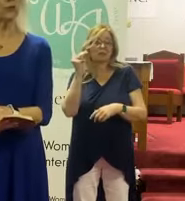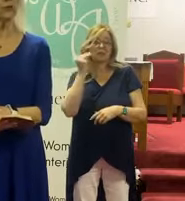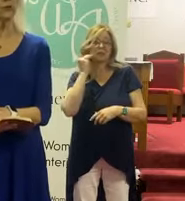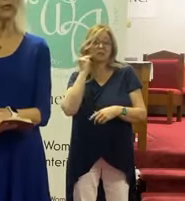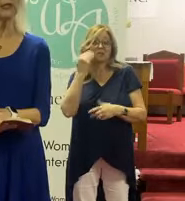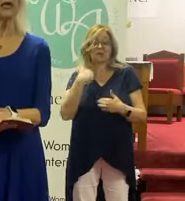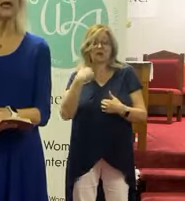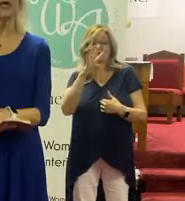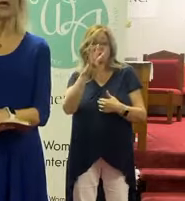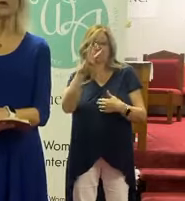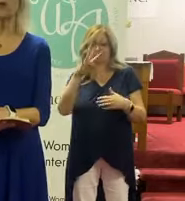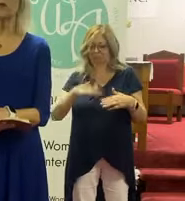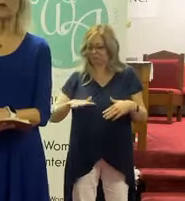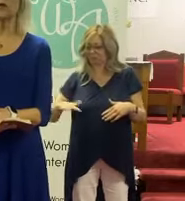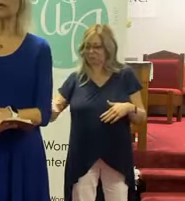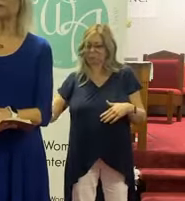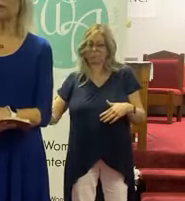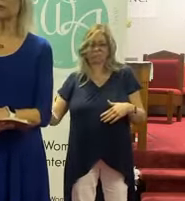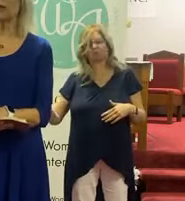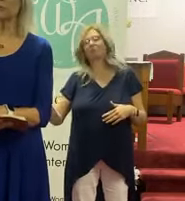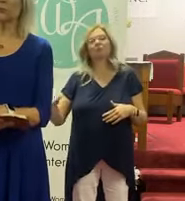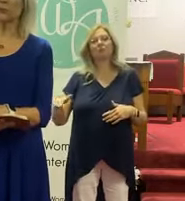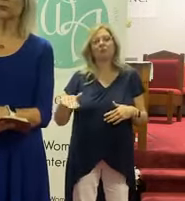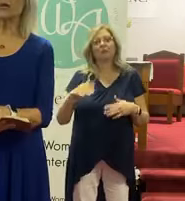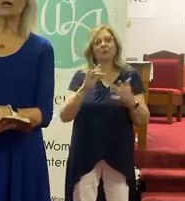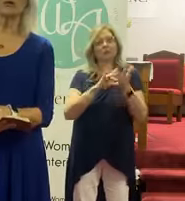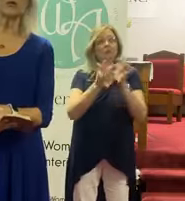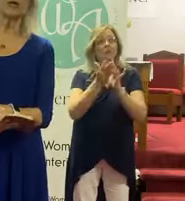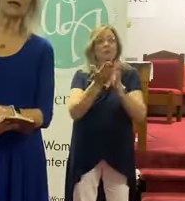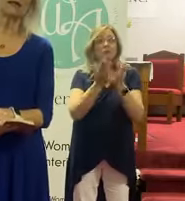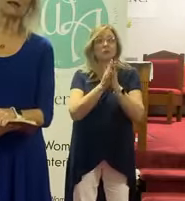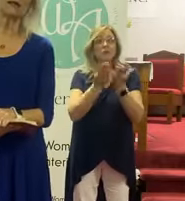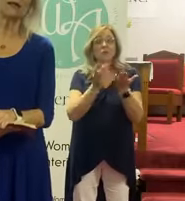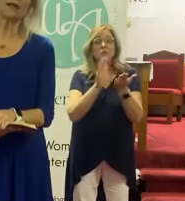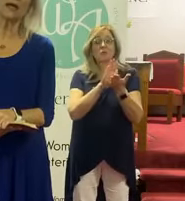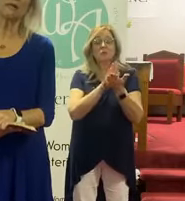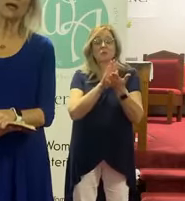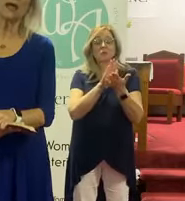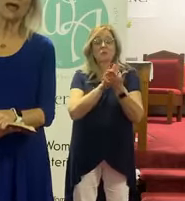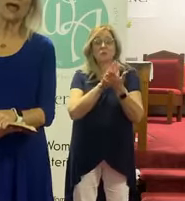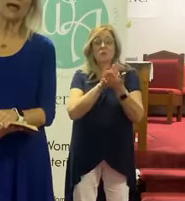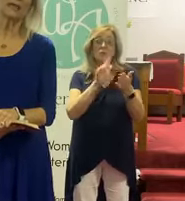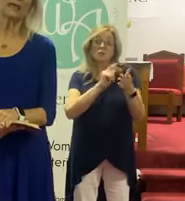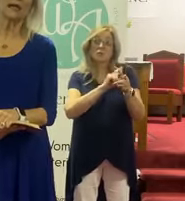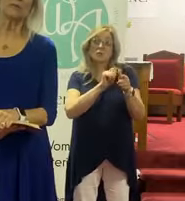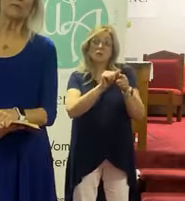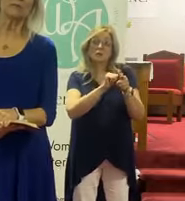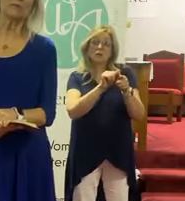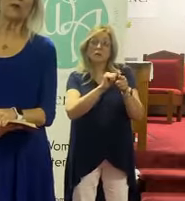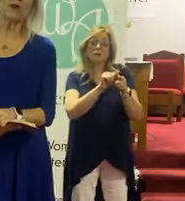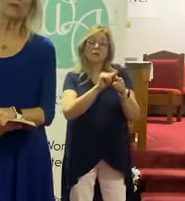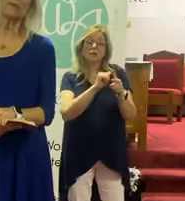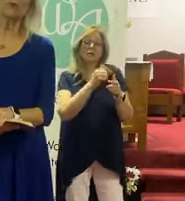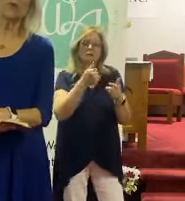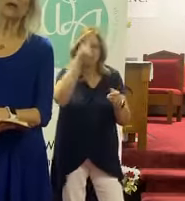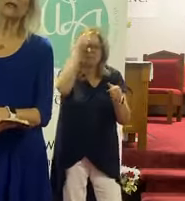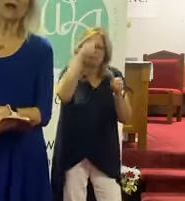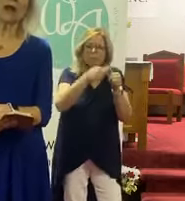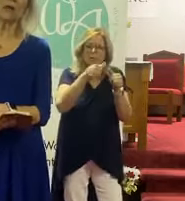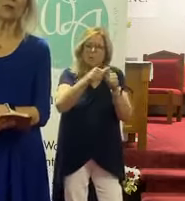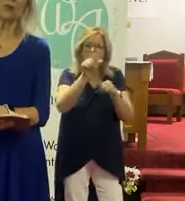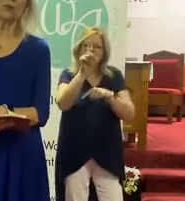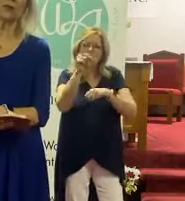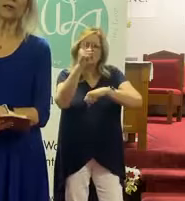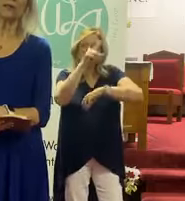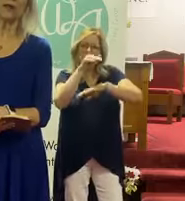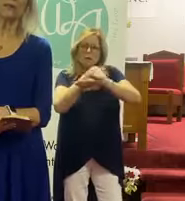four small children. And we were doing Bible school training at that time. And I remember one